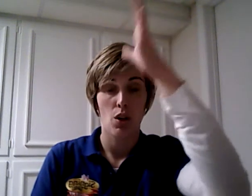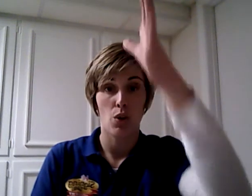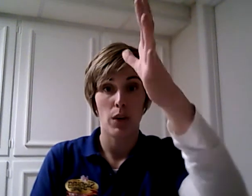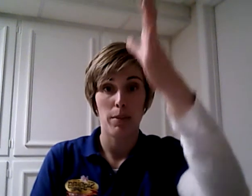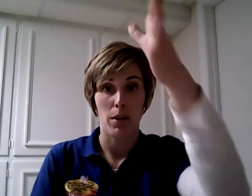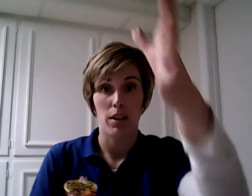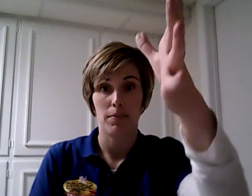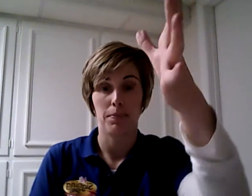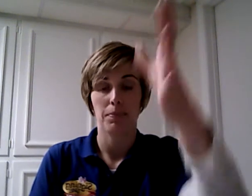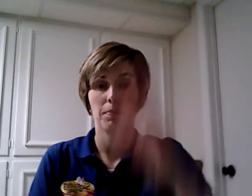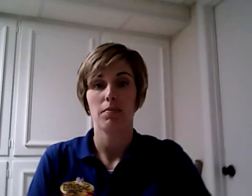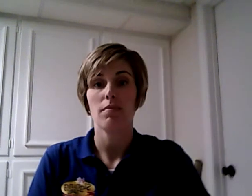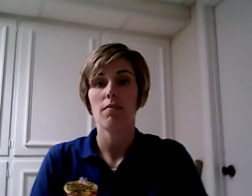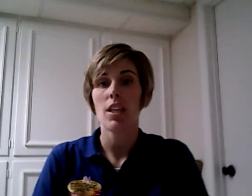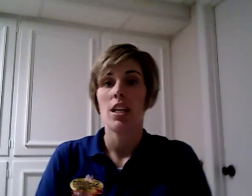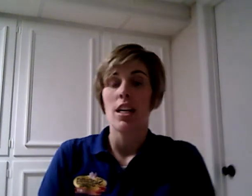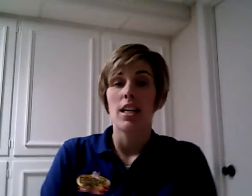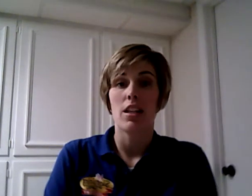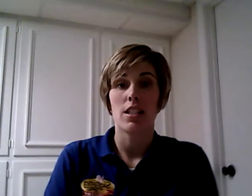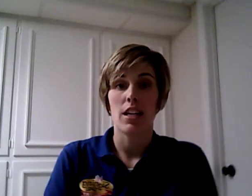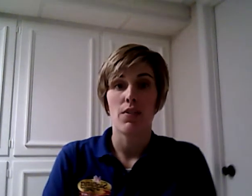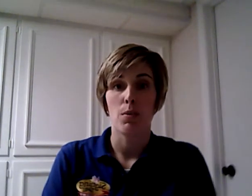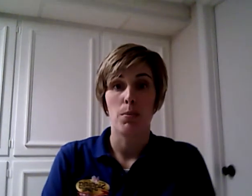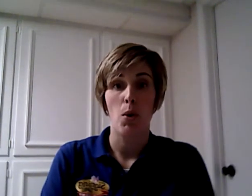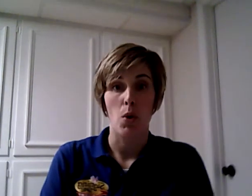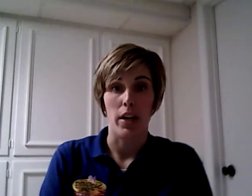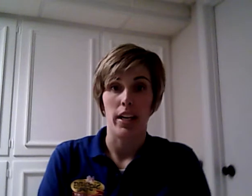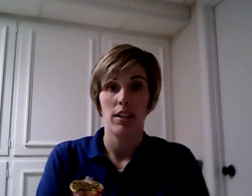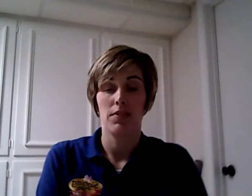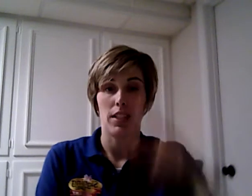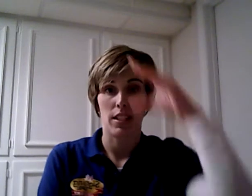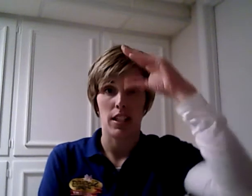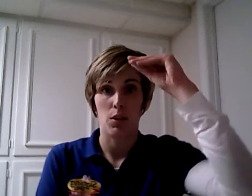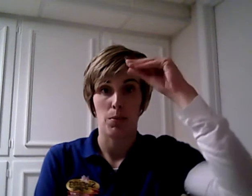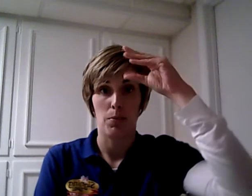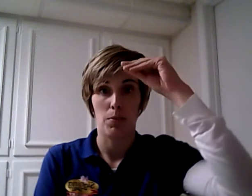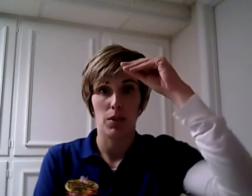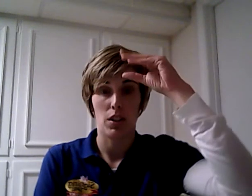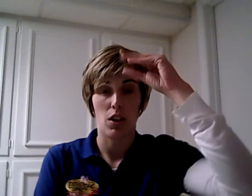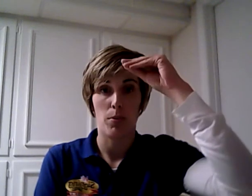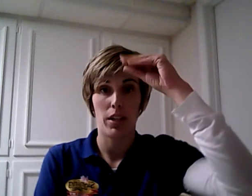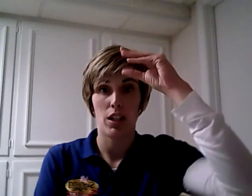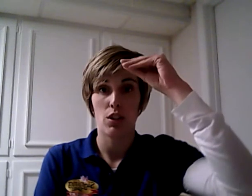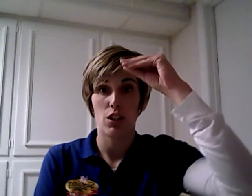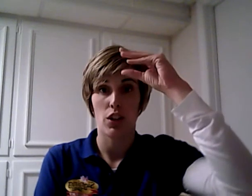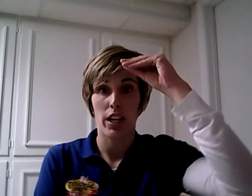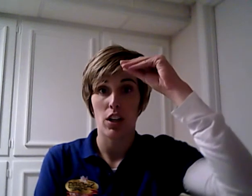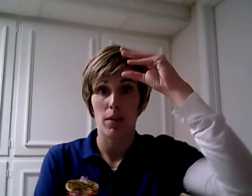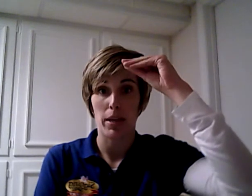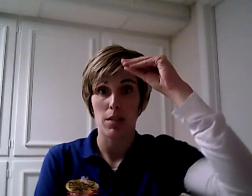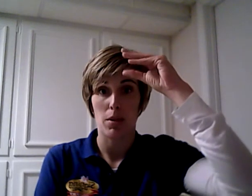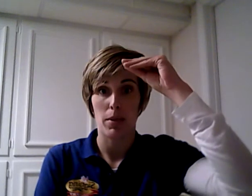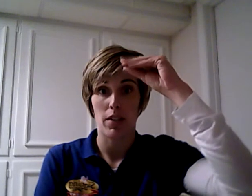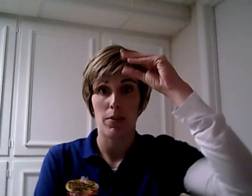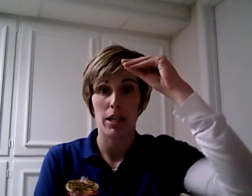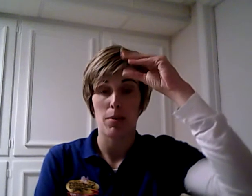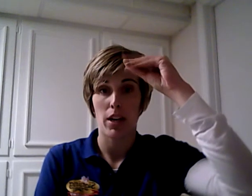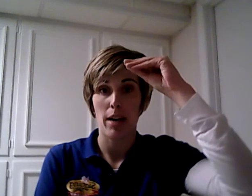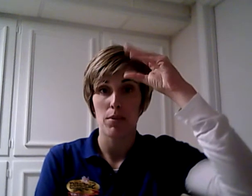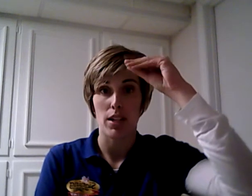Grandpa. Now, the sign for boy is like you're opening and closing your hand on the base of the bill of a baseball cap, so